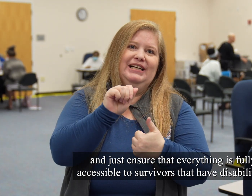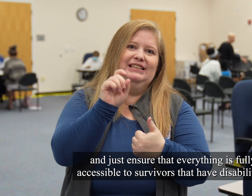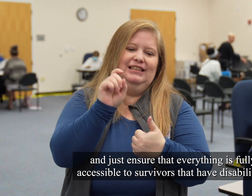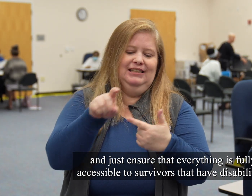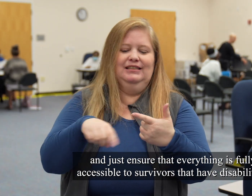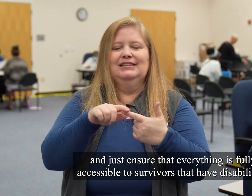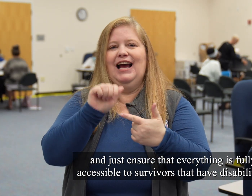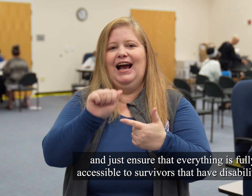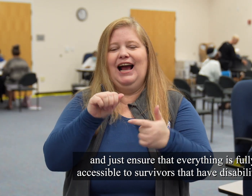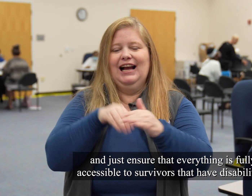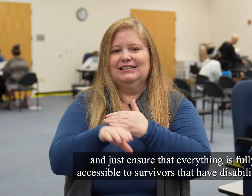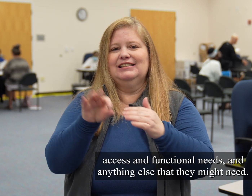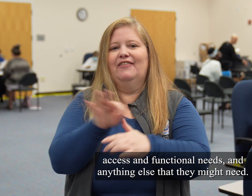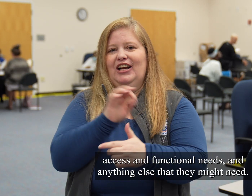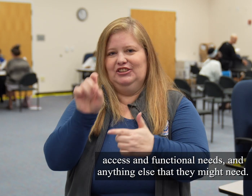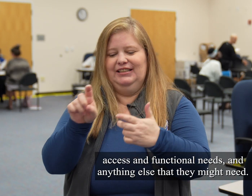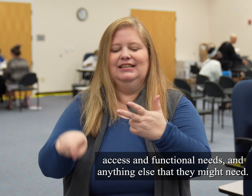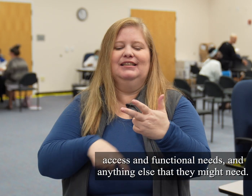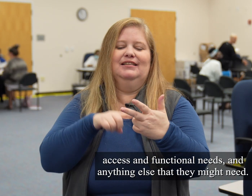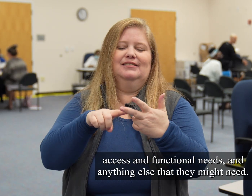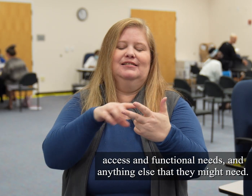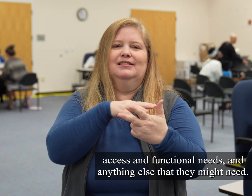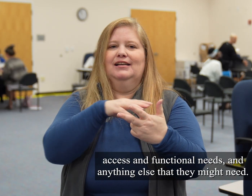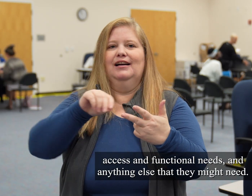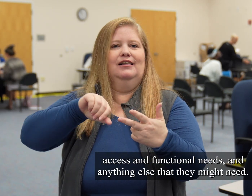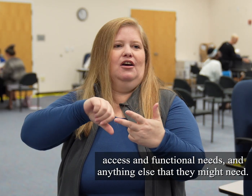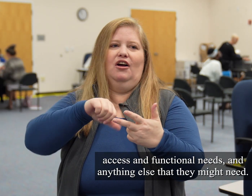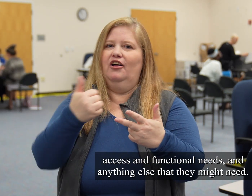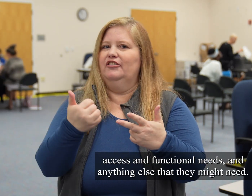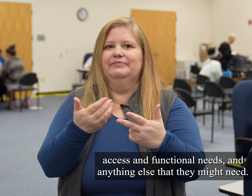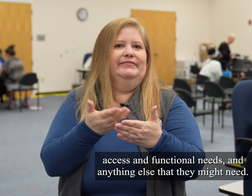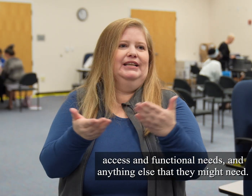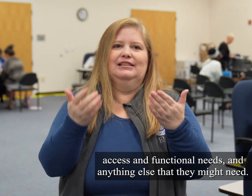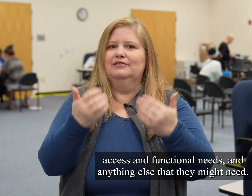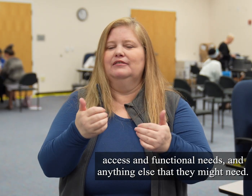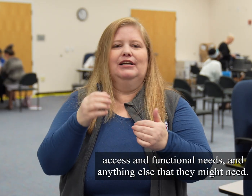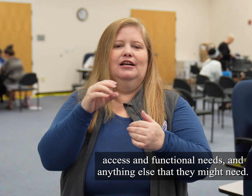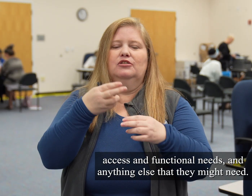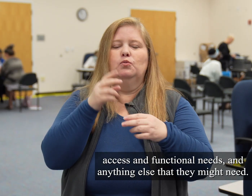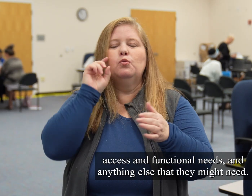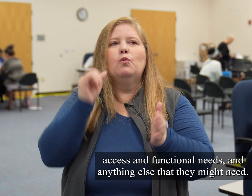disabilities, access and functional needs, and anything else that they might need.